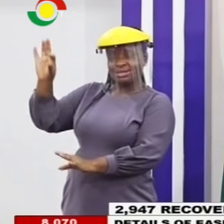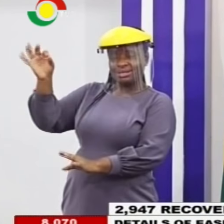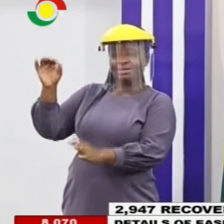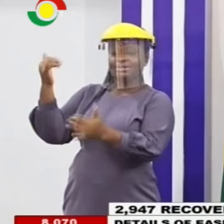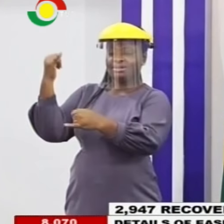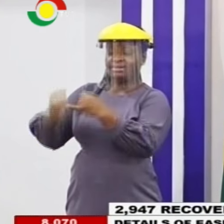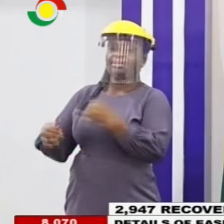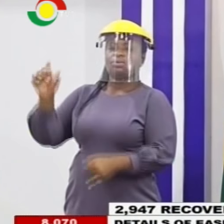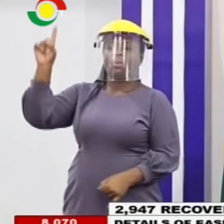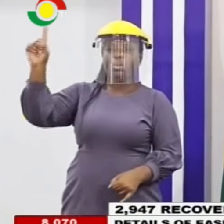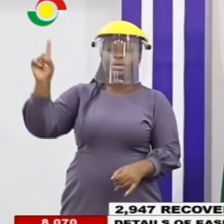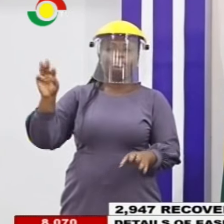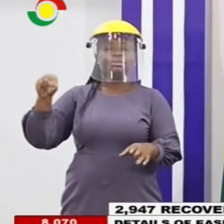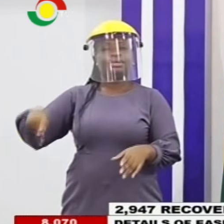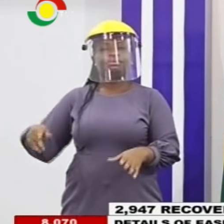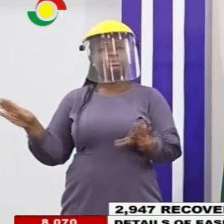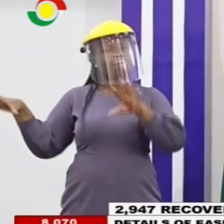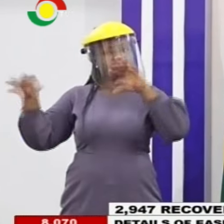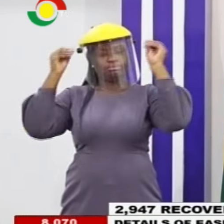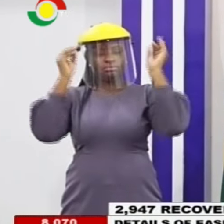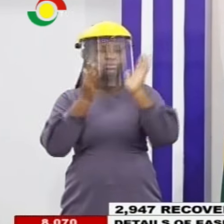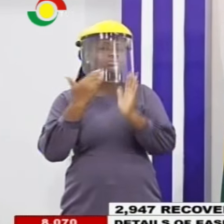And the children do go home.